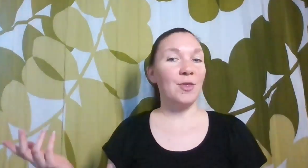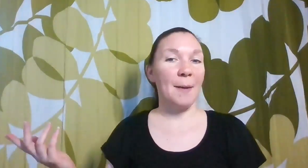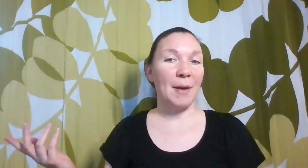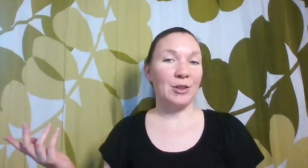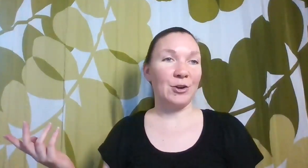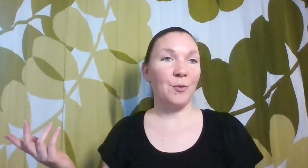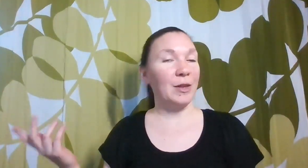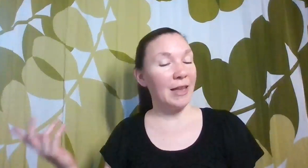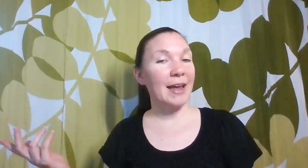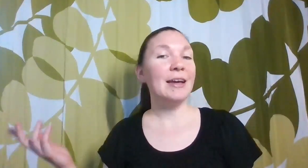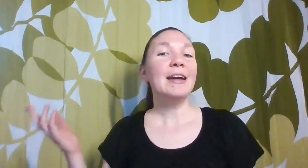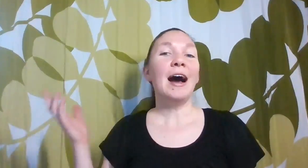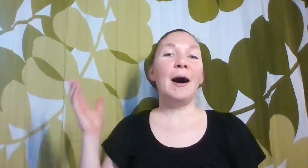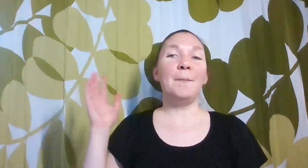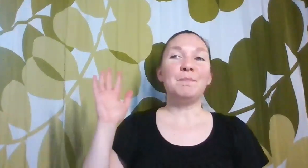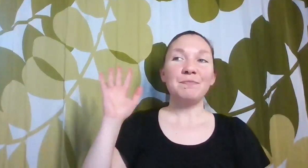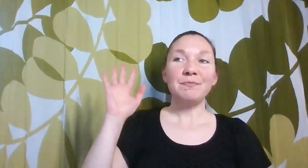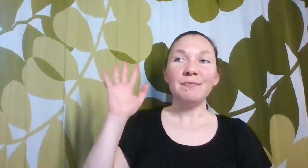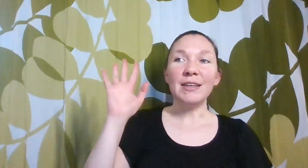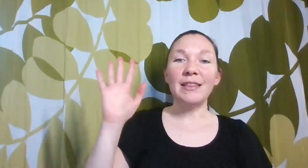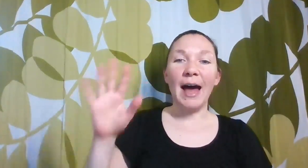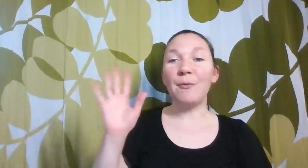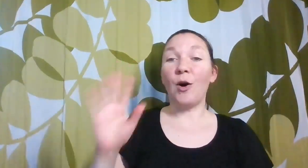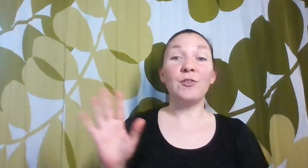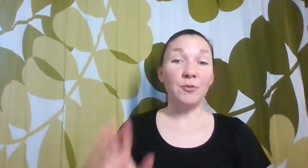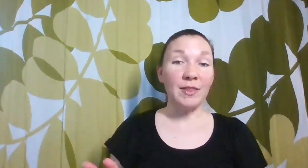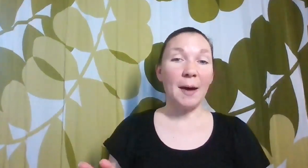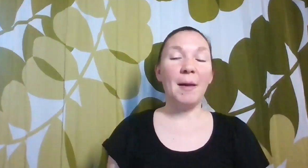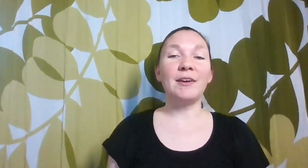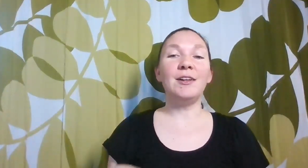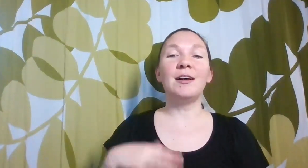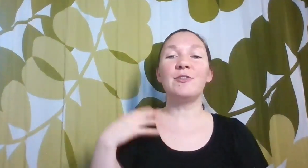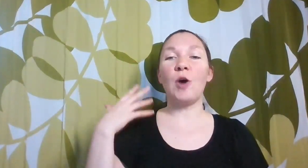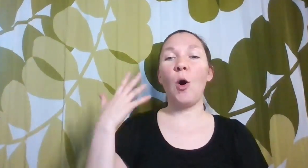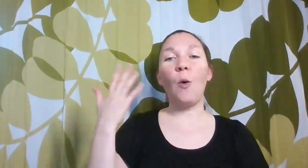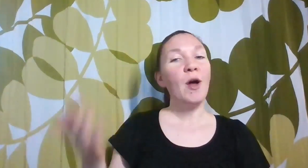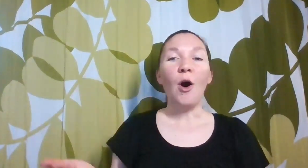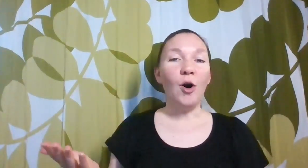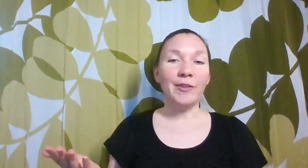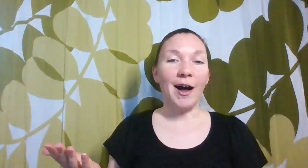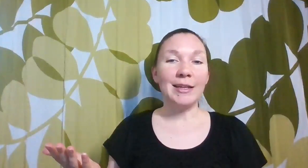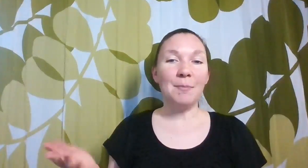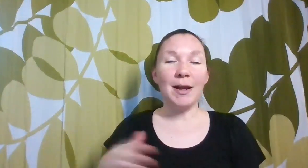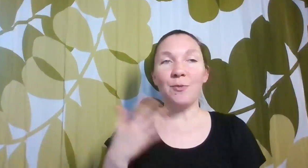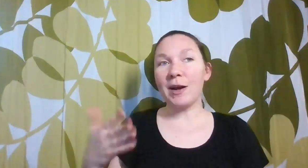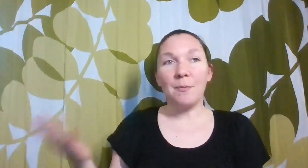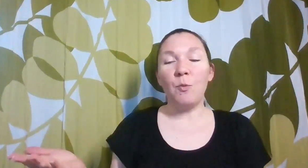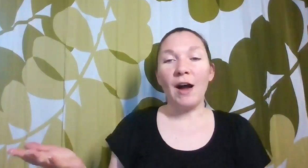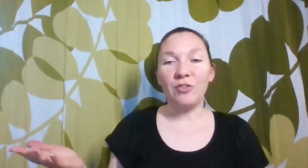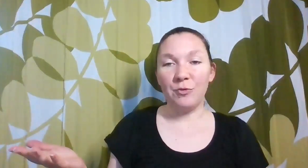that my learner would like that would also fit that model. So over the holiday break we're going to watch a